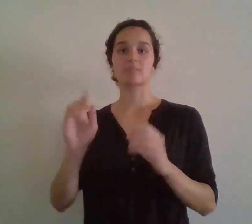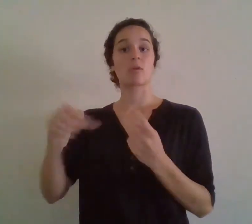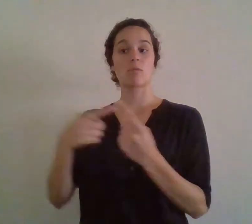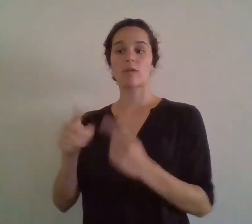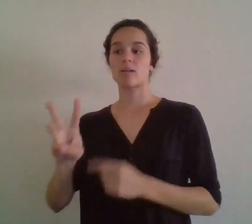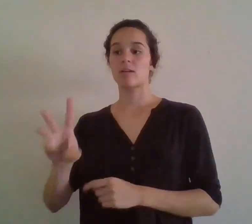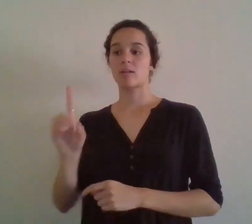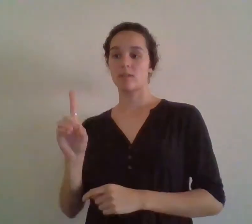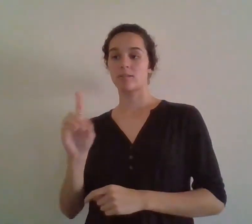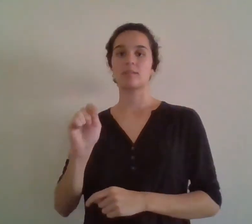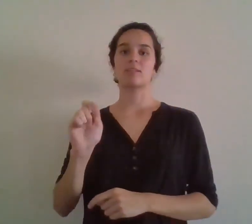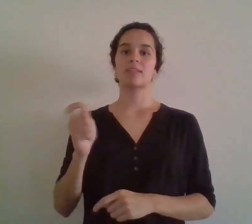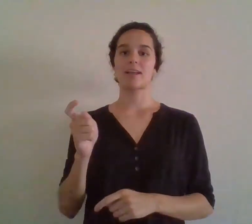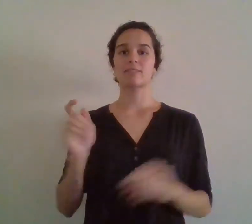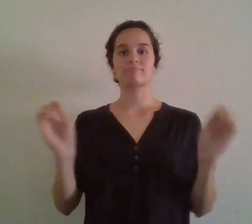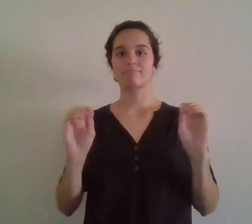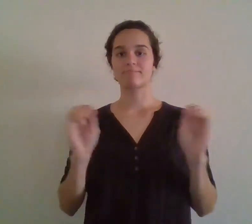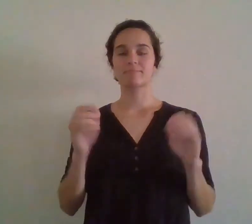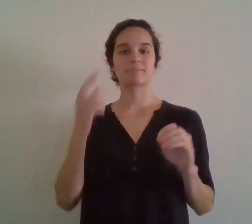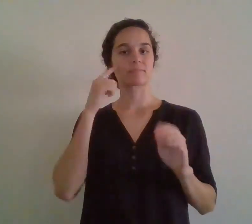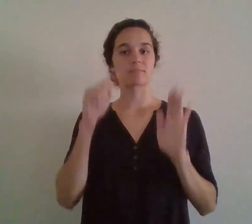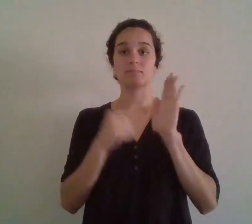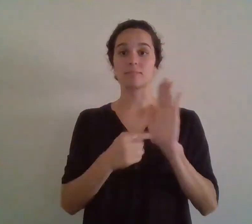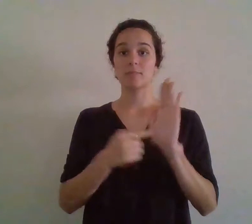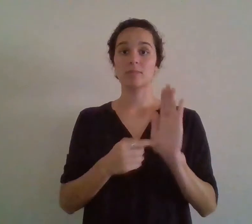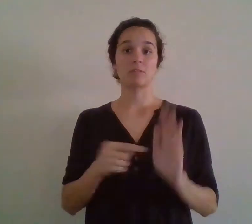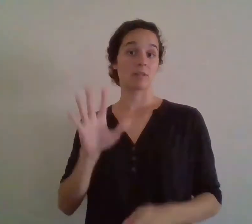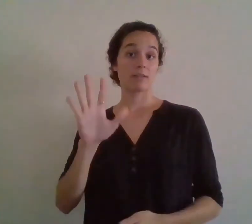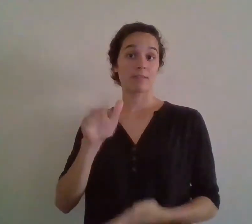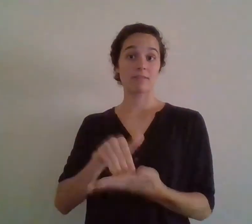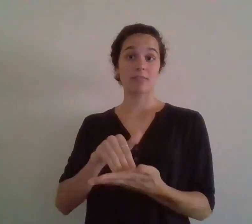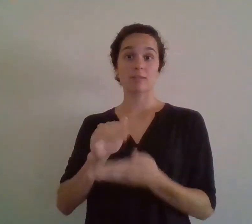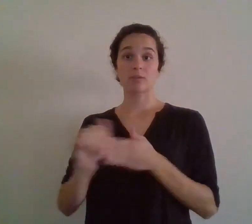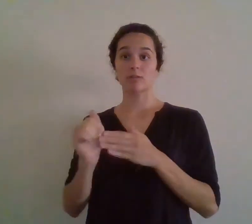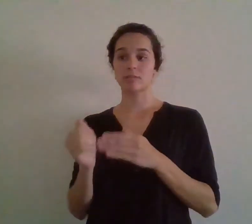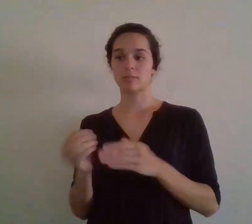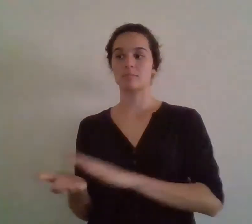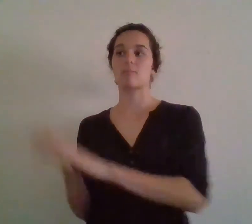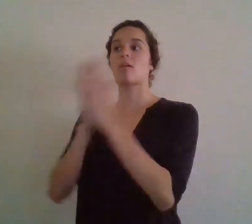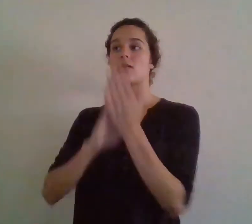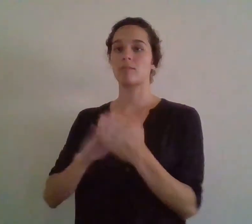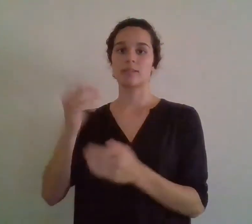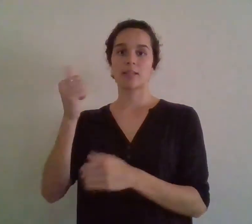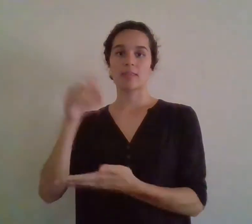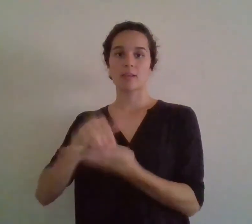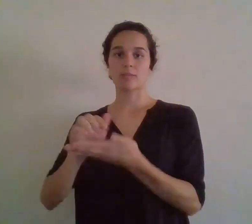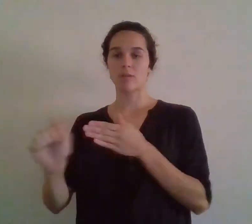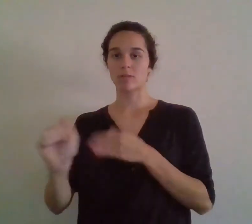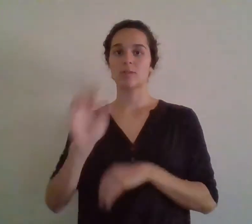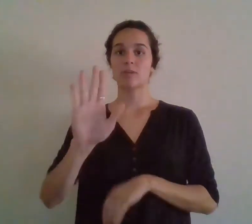however, the capital gains are not taxed. So if you made your $5,000 into $10,000, you make